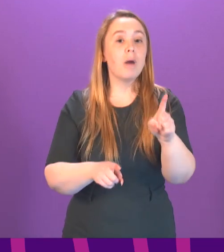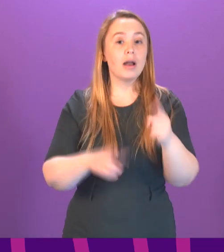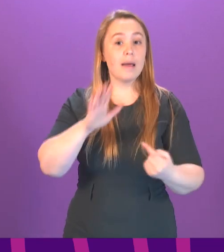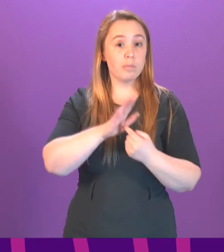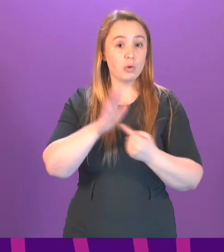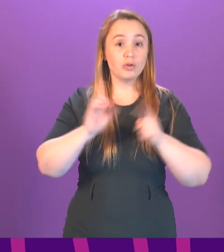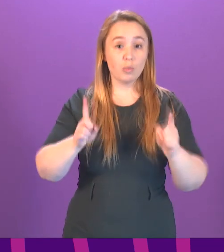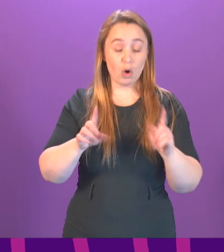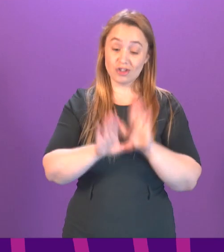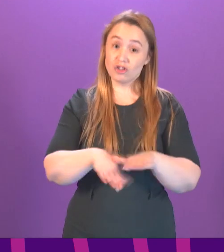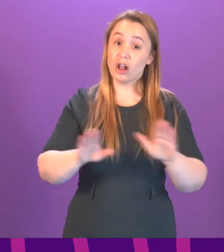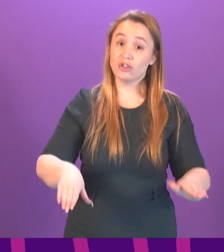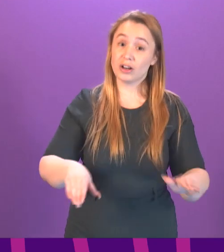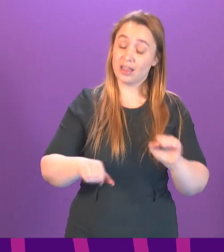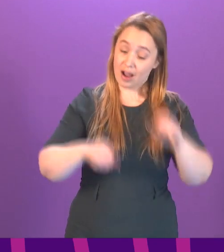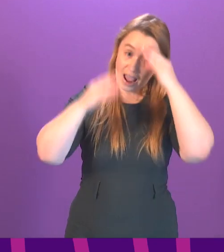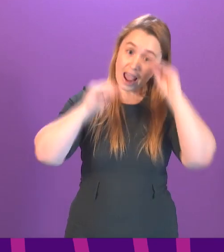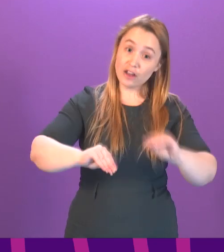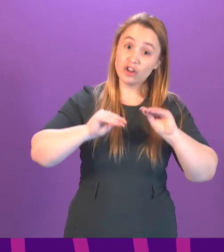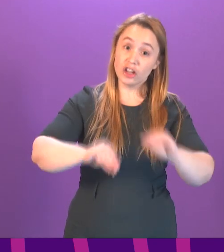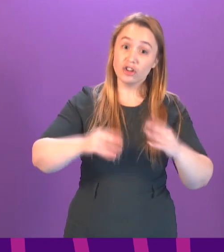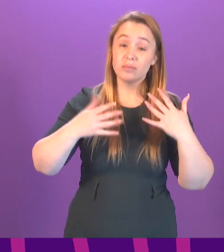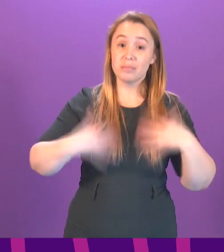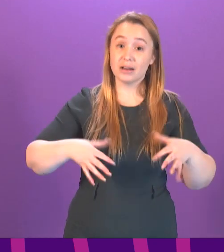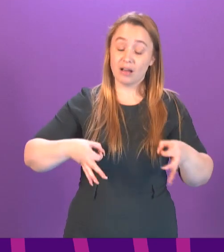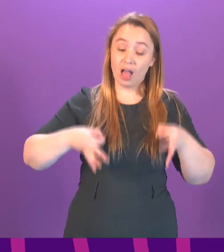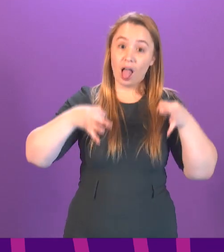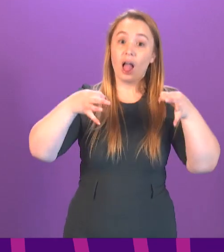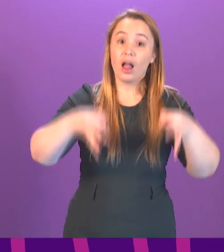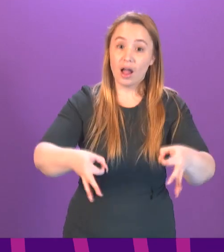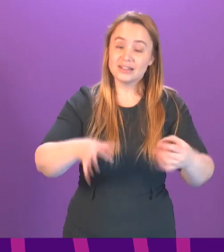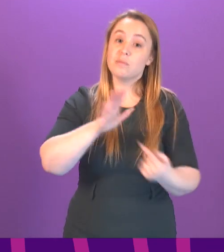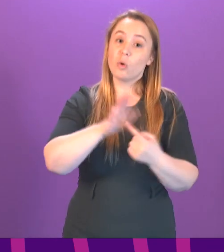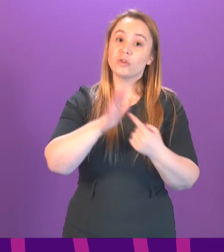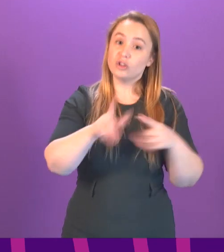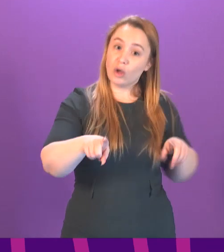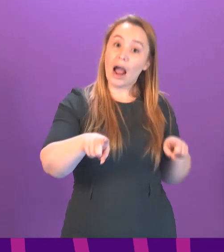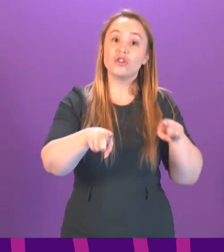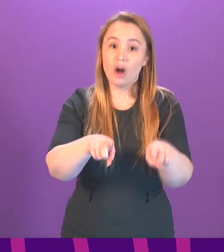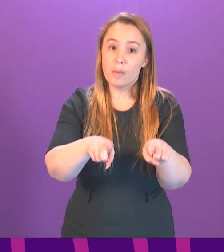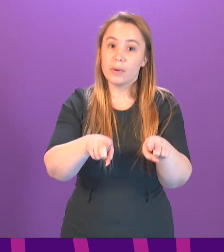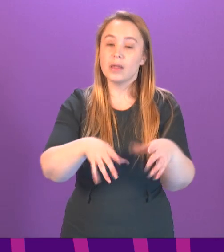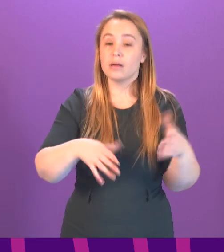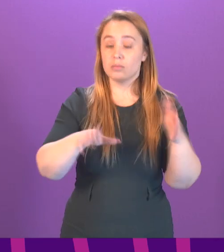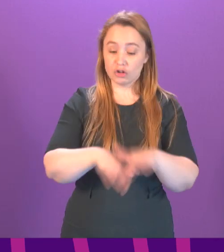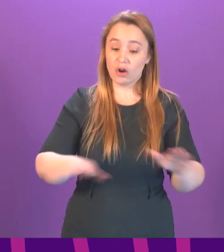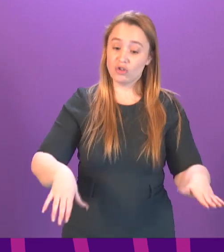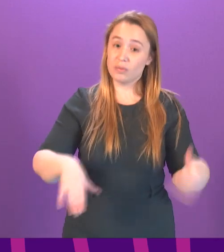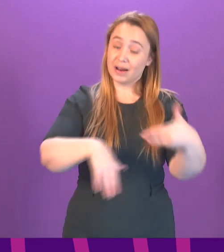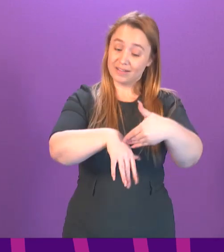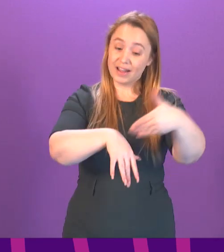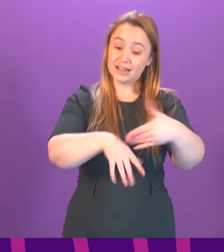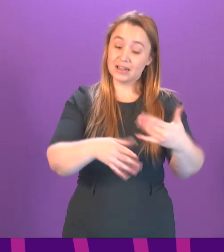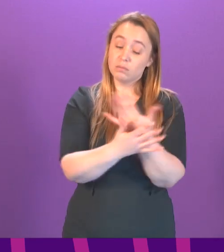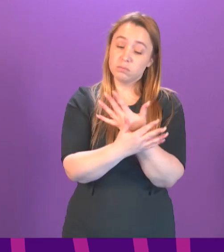Children have lost a lot of education and it's really important that we support them to make that up. But children have been affected in a whole plethora of